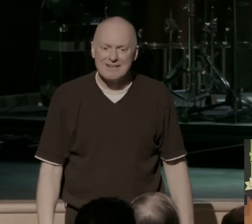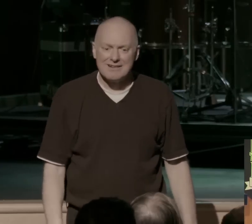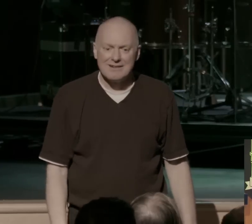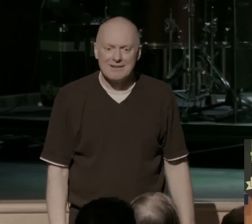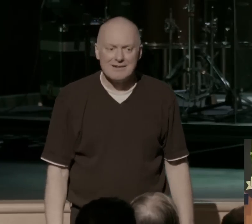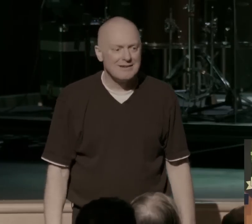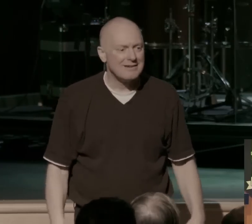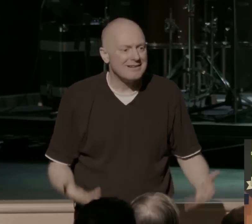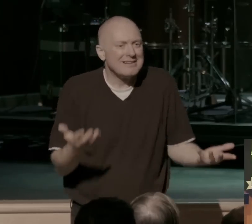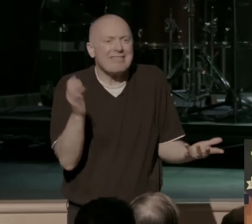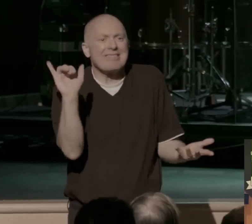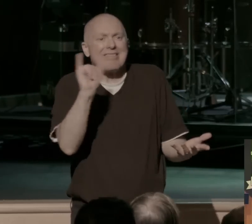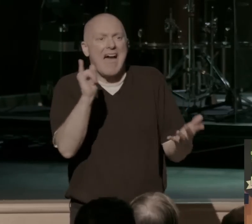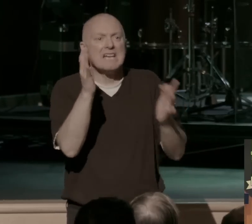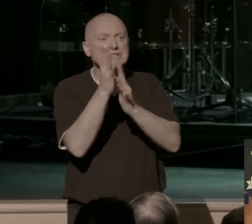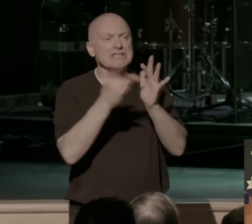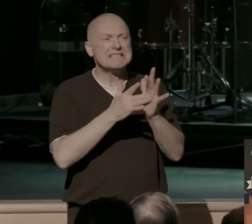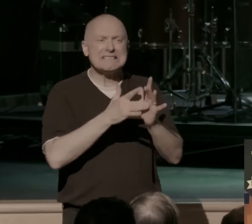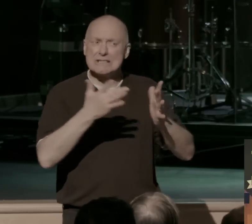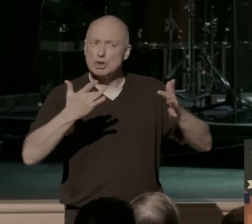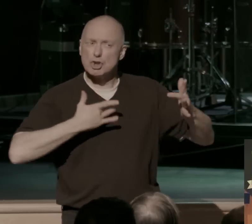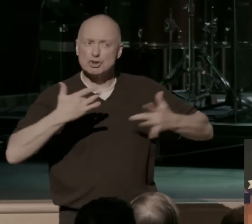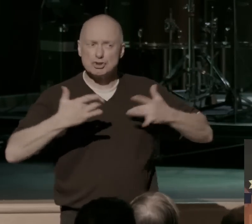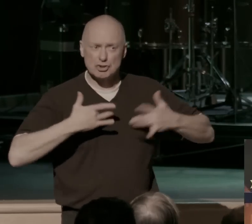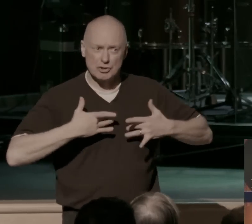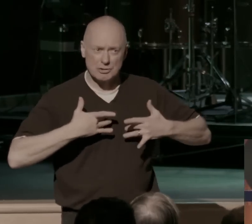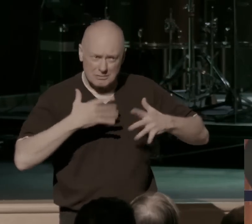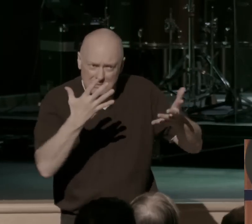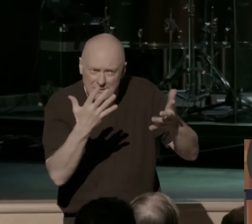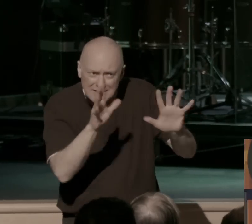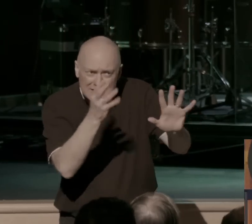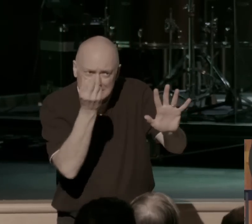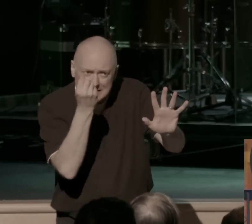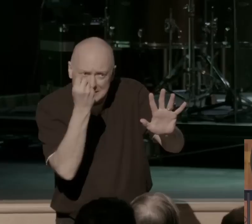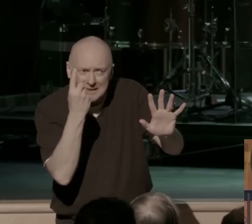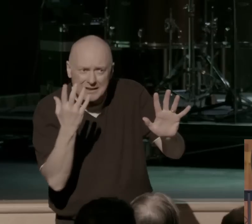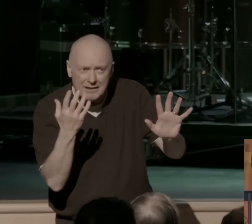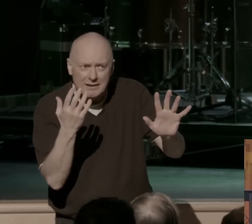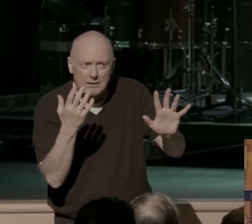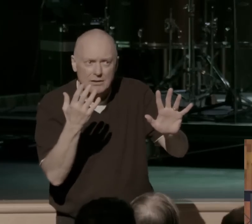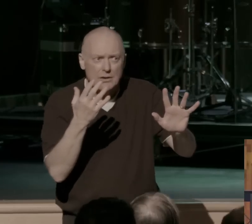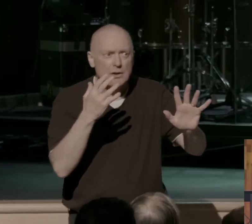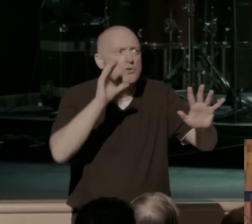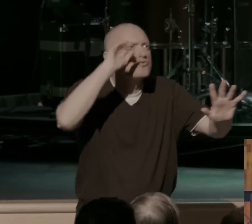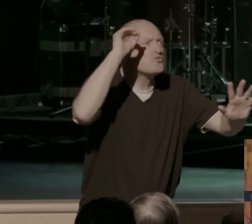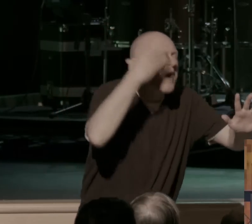It's as though Jesus is so concerned that we actually get it, that we actually get that there's hope, there's grace, there's new life.